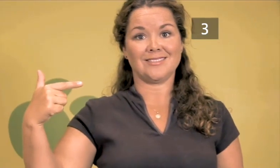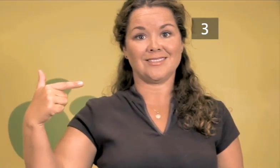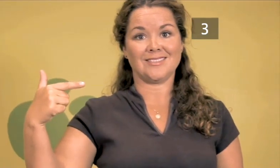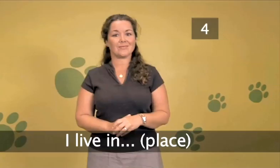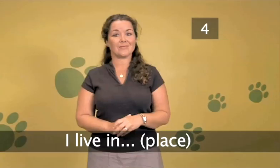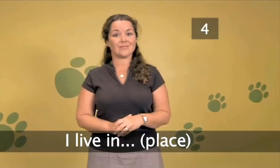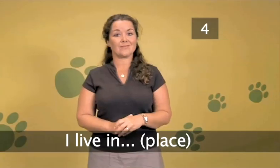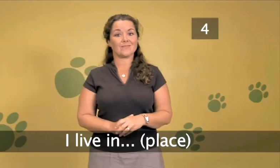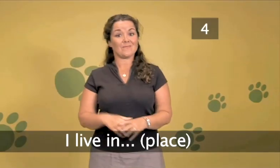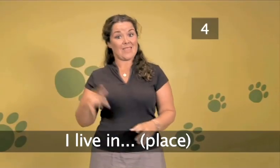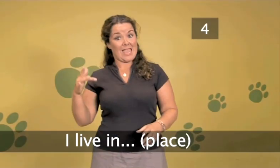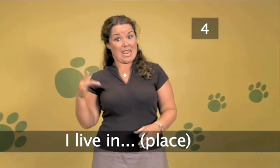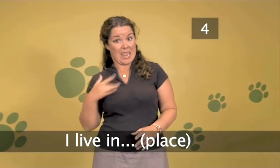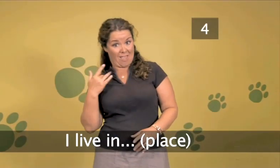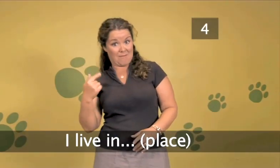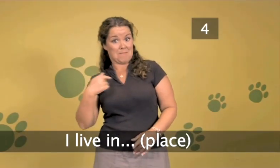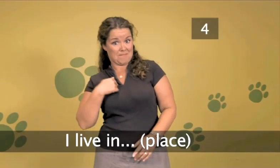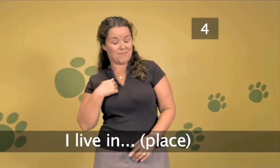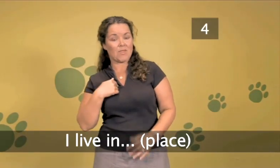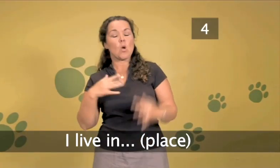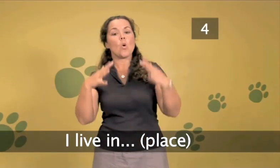Step 4. I live in